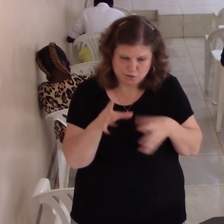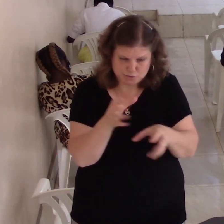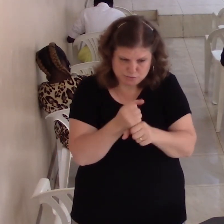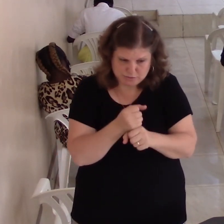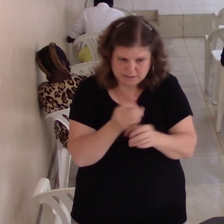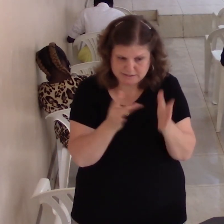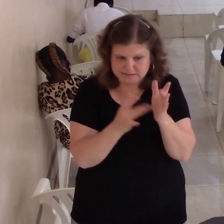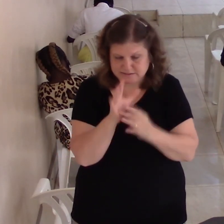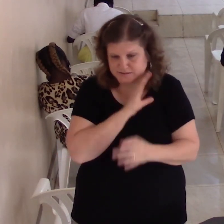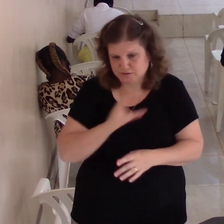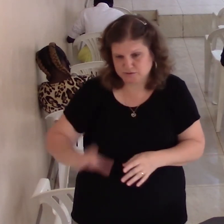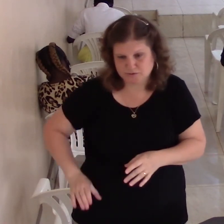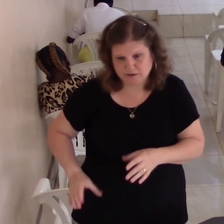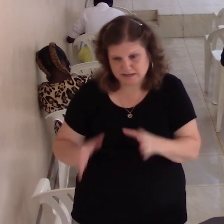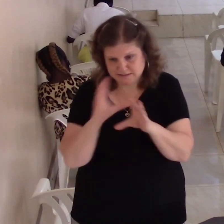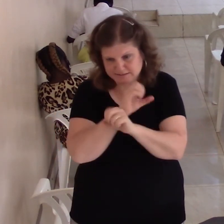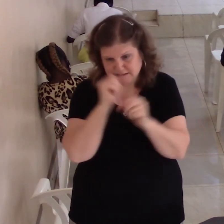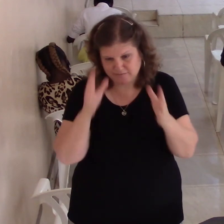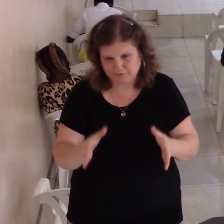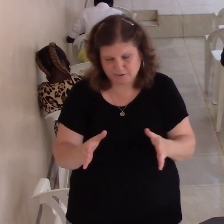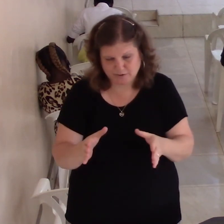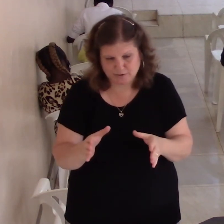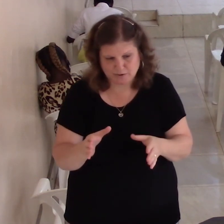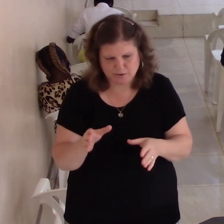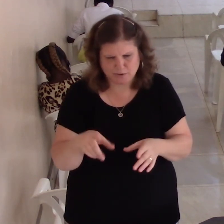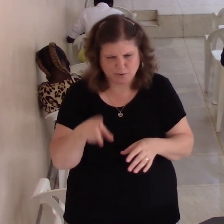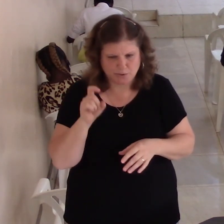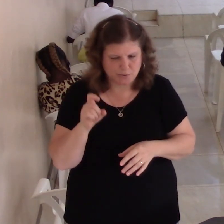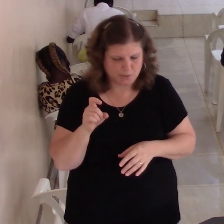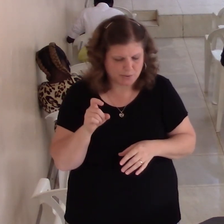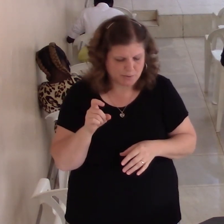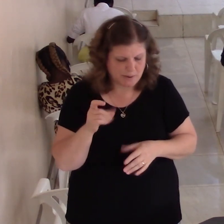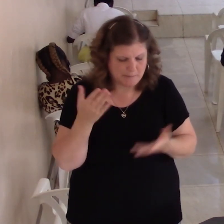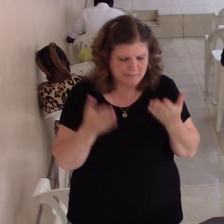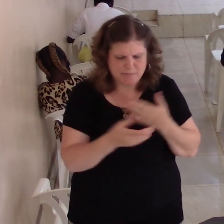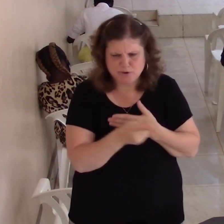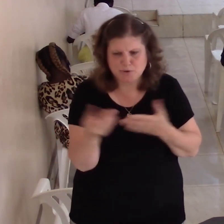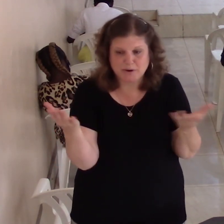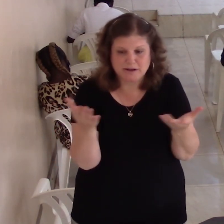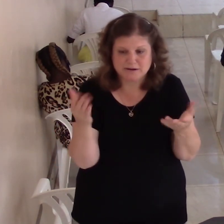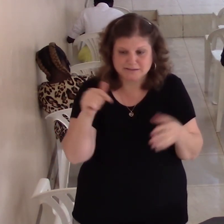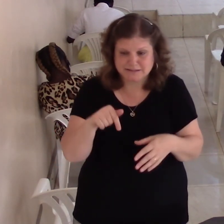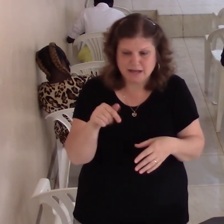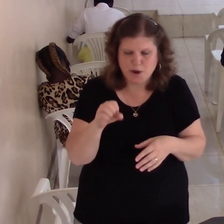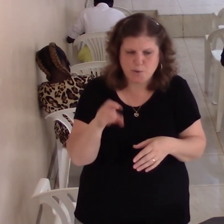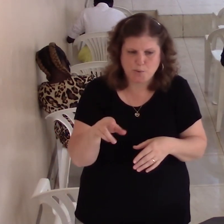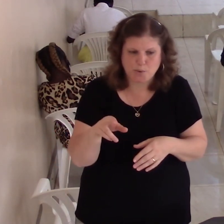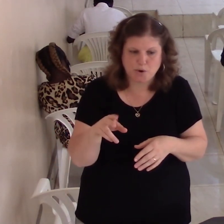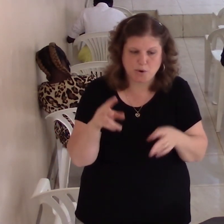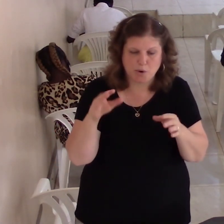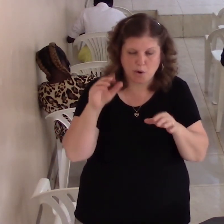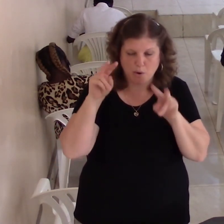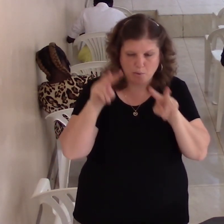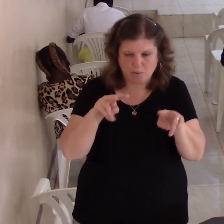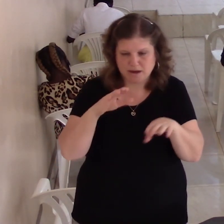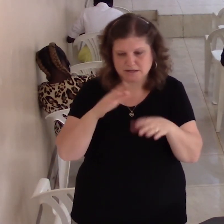as your personal Savior you might be here today in the Sodom or watch all night I'm not asking are you religious